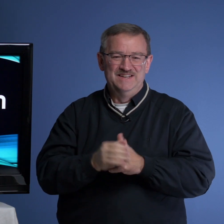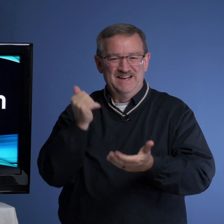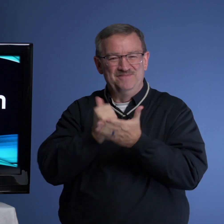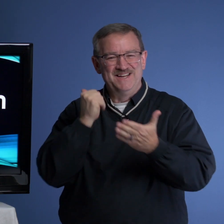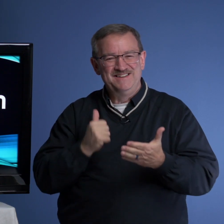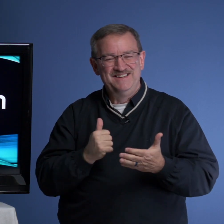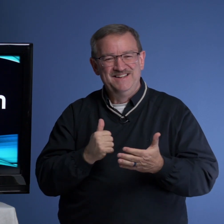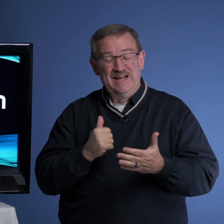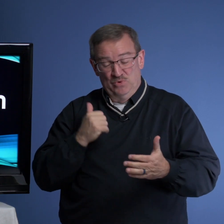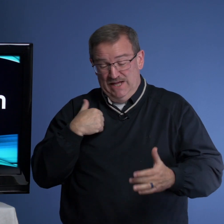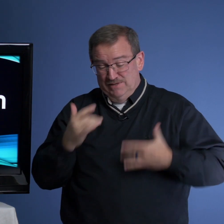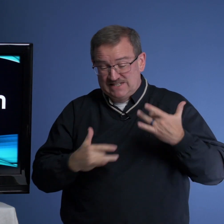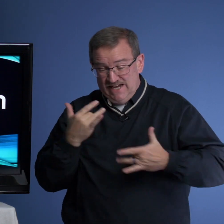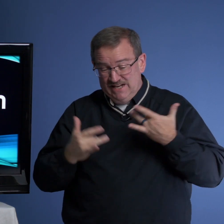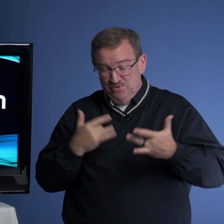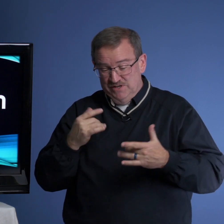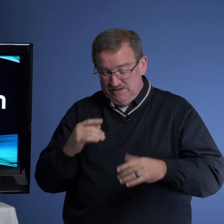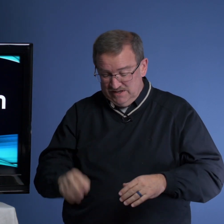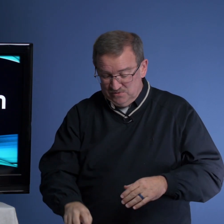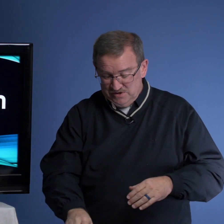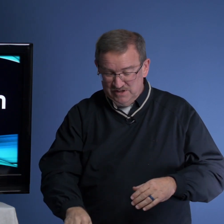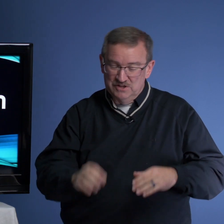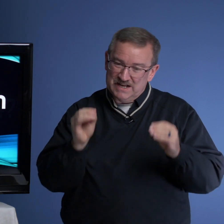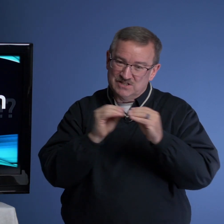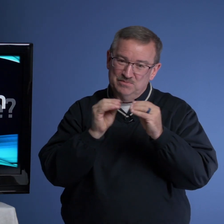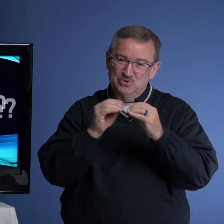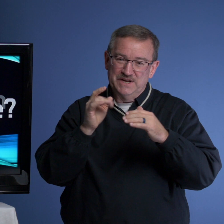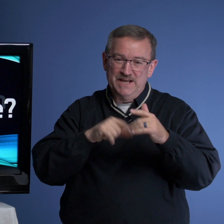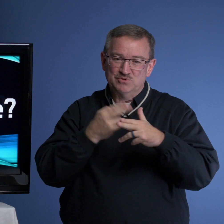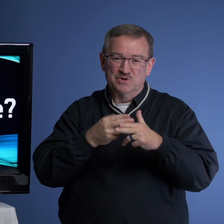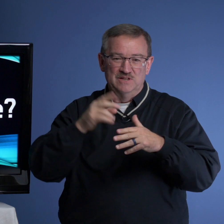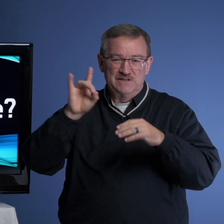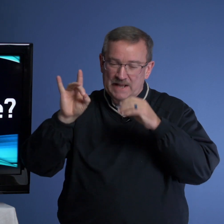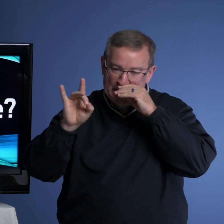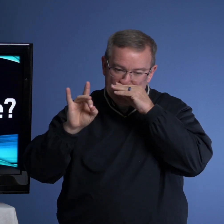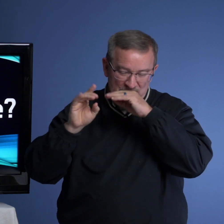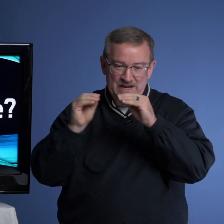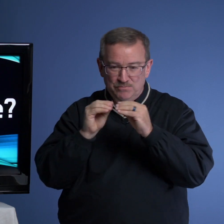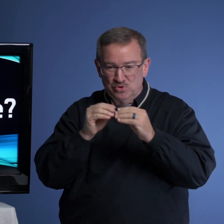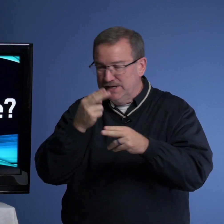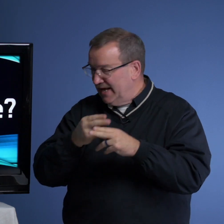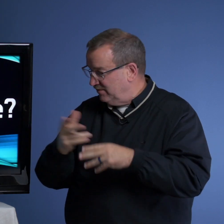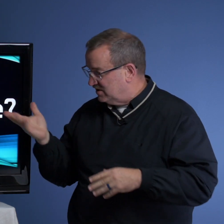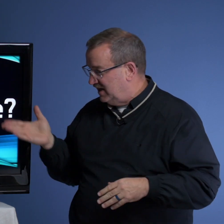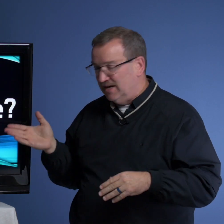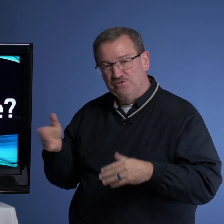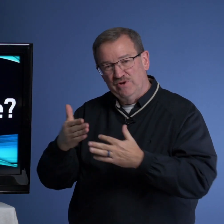Amen. Well, I'm excited. We're going to look at some more names. We're going to look at eight more names throughout